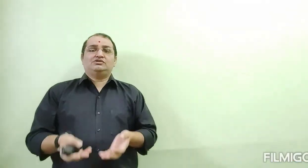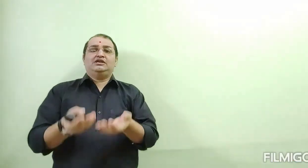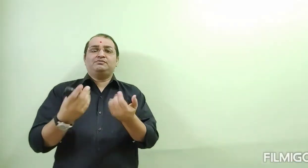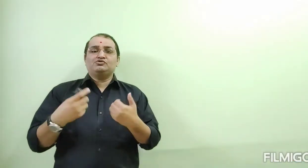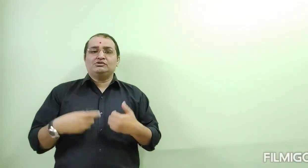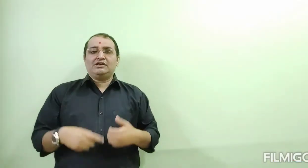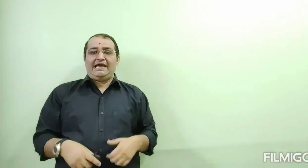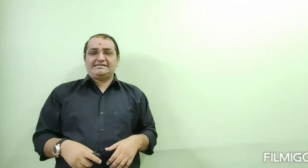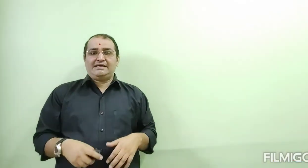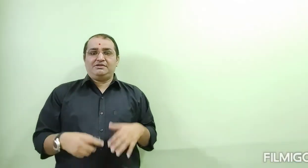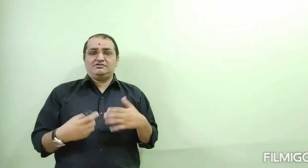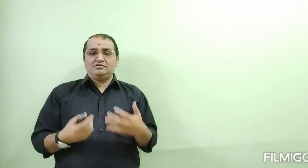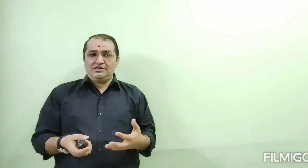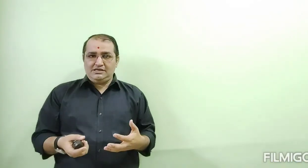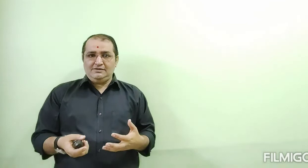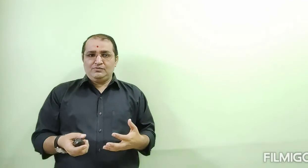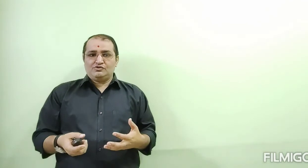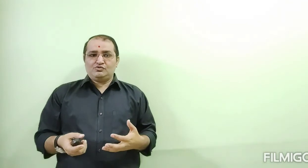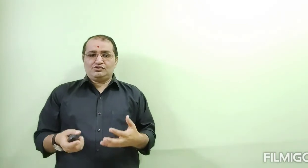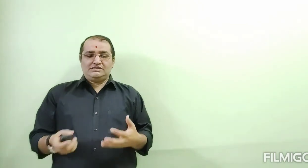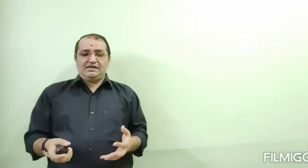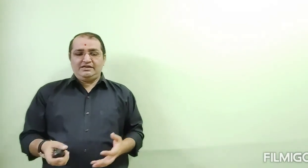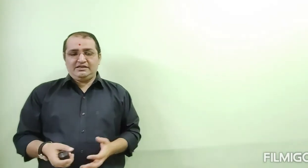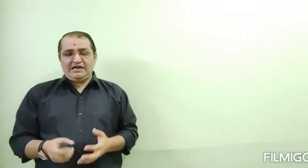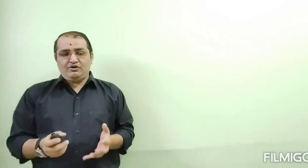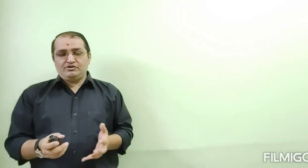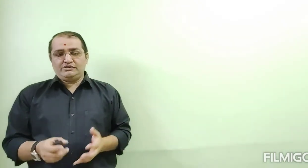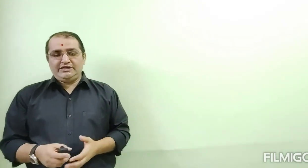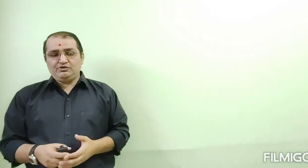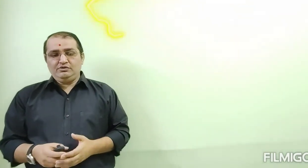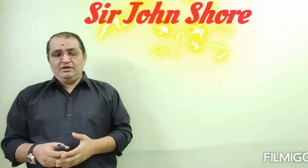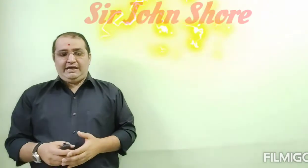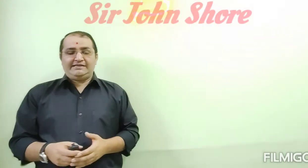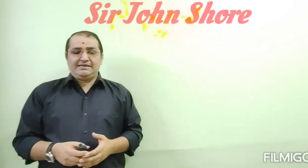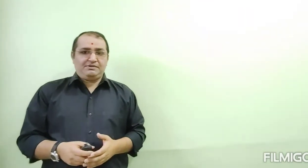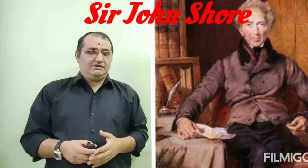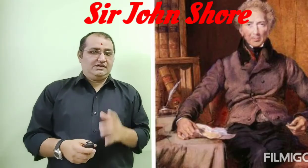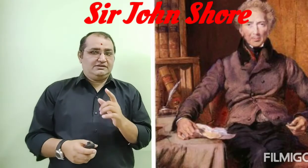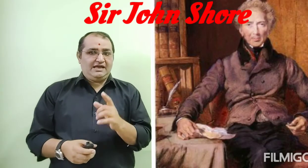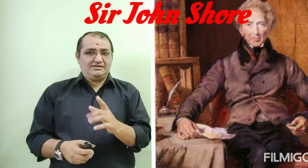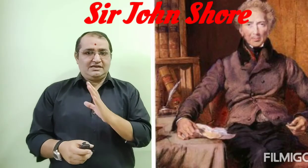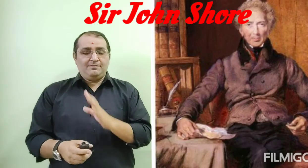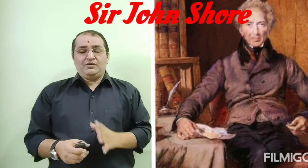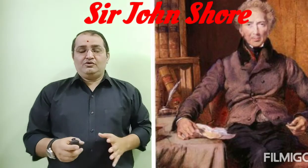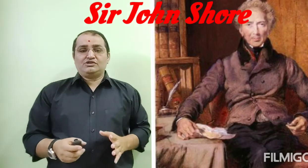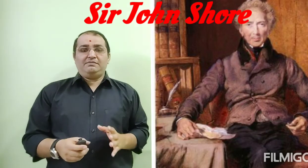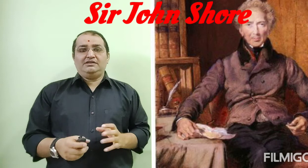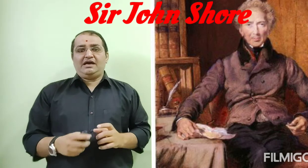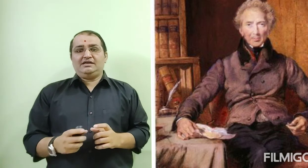Tipu Sultan accepted the treaty. So, he surrendered and the treaty accepted the That is the end. Then,